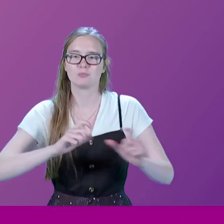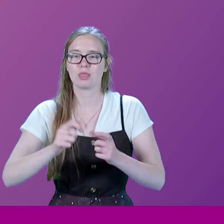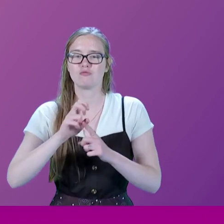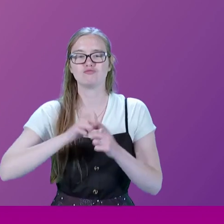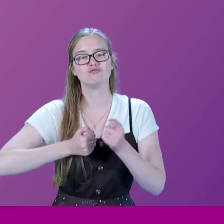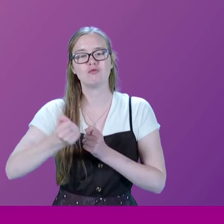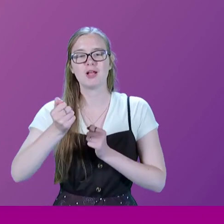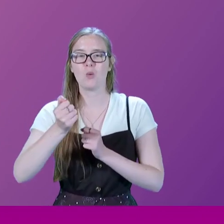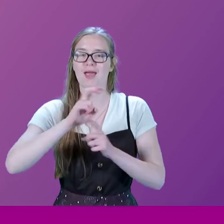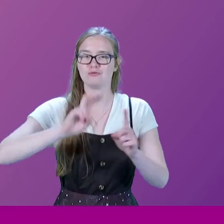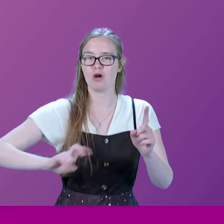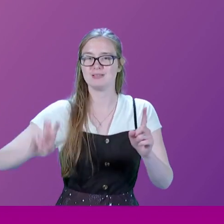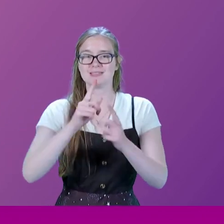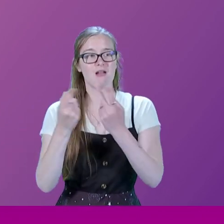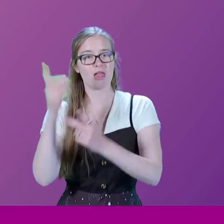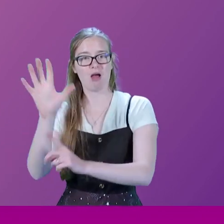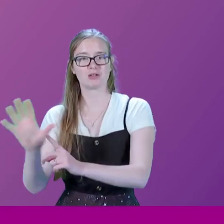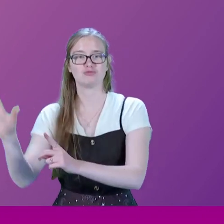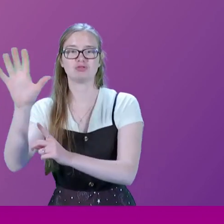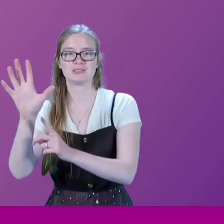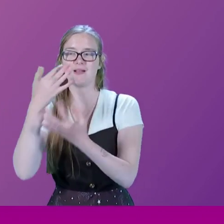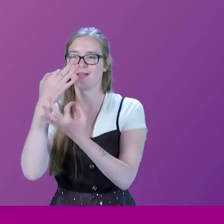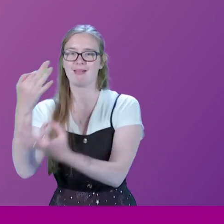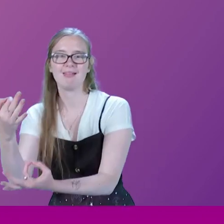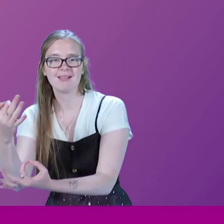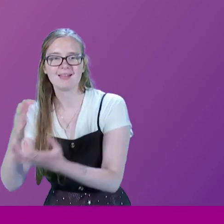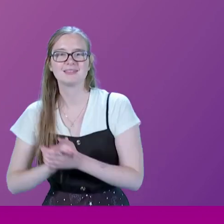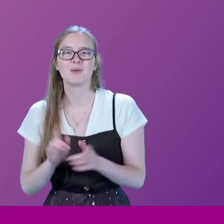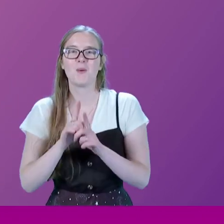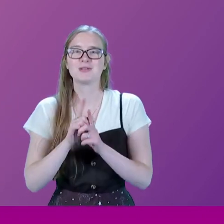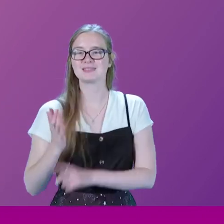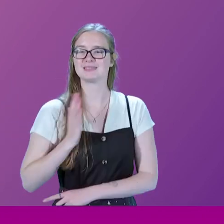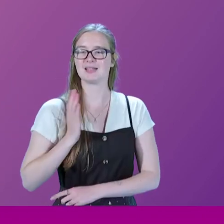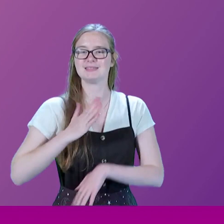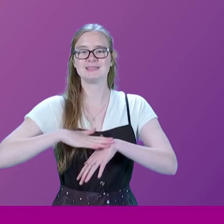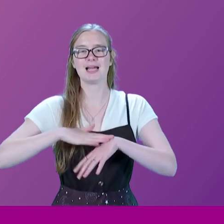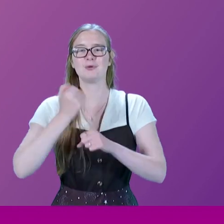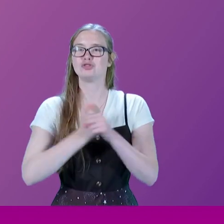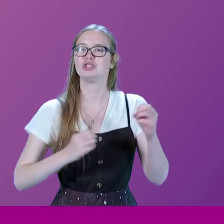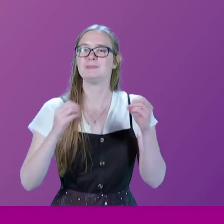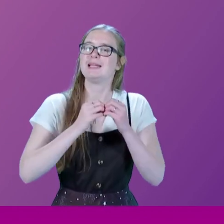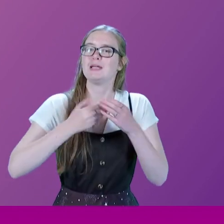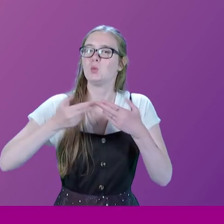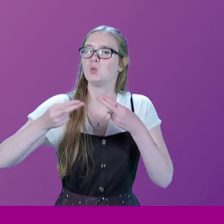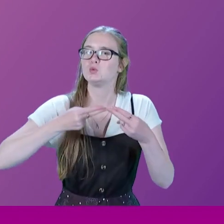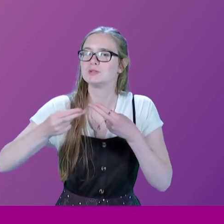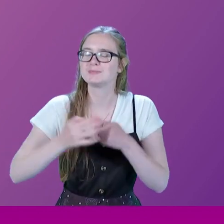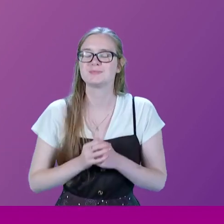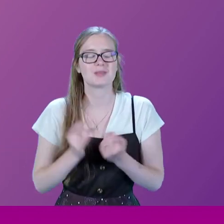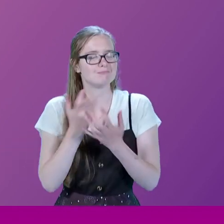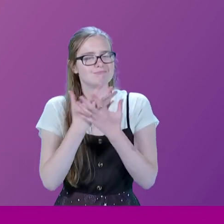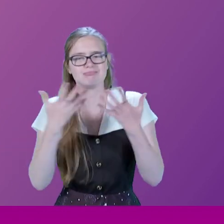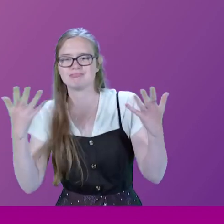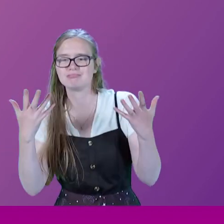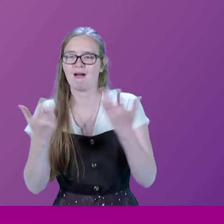railway journeys in other continents attracting his attention. He has a Sunday slot on GB News and many other